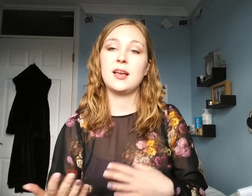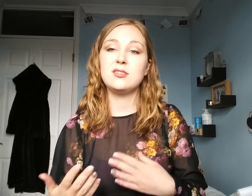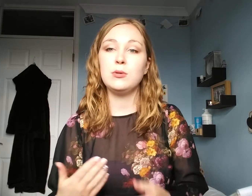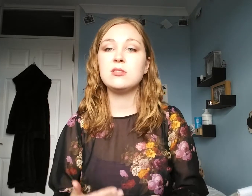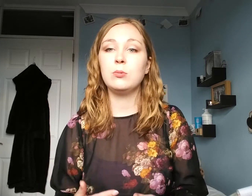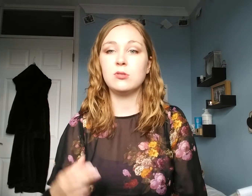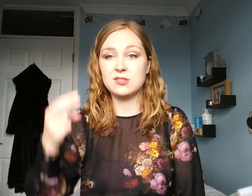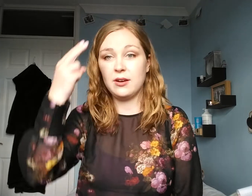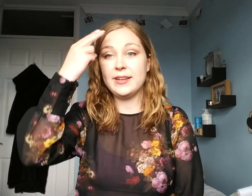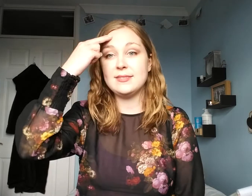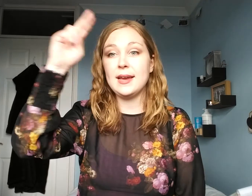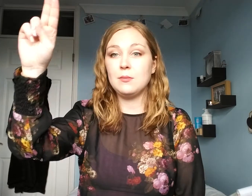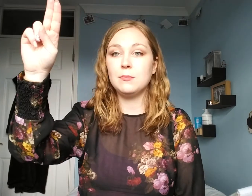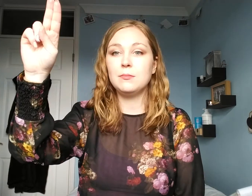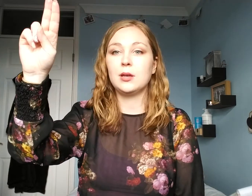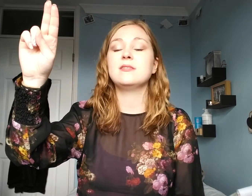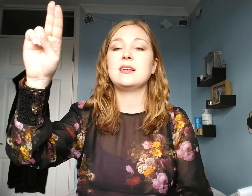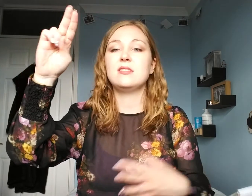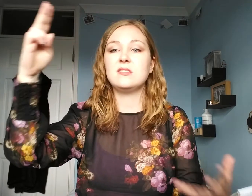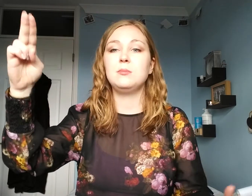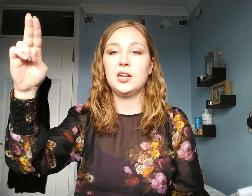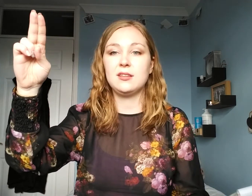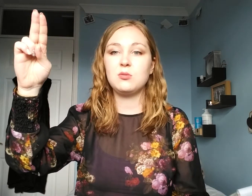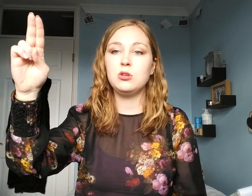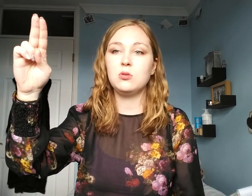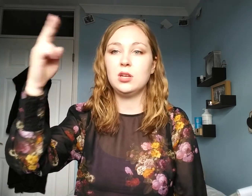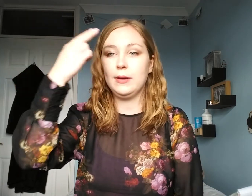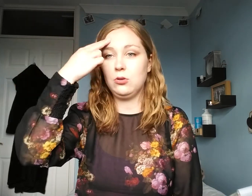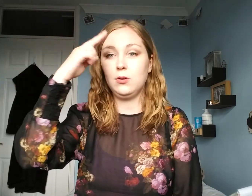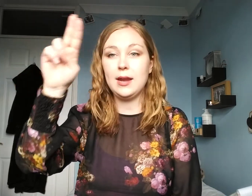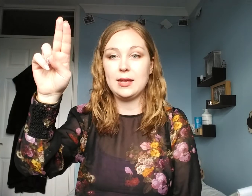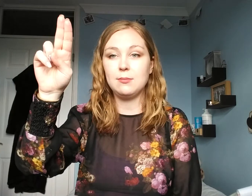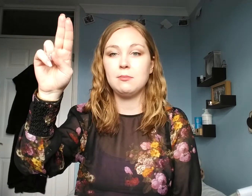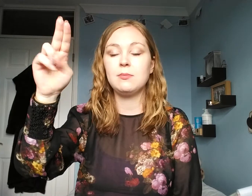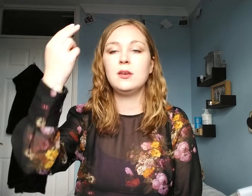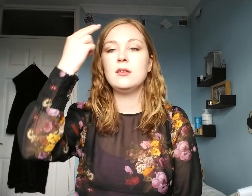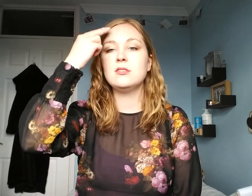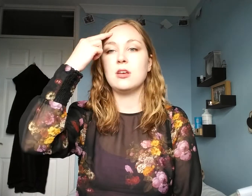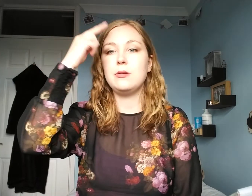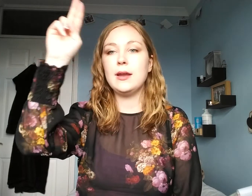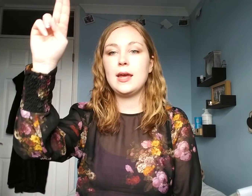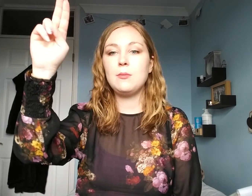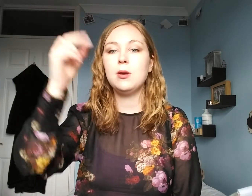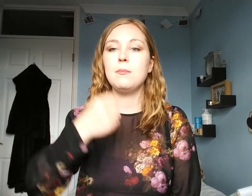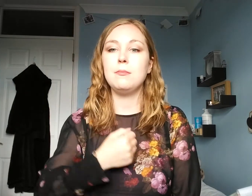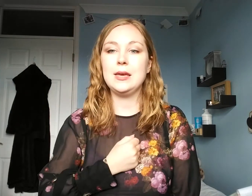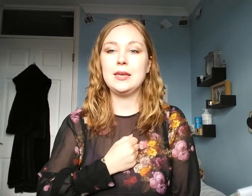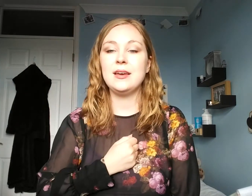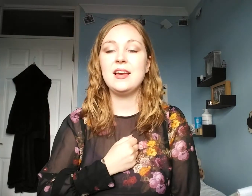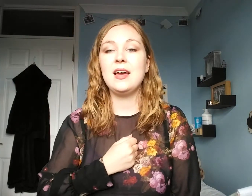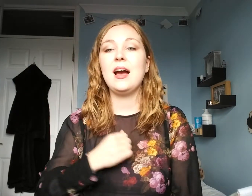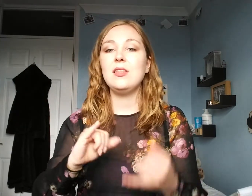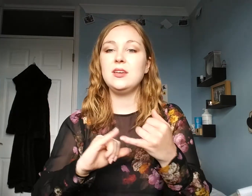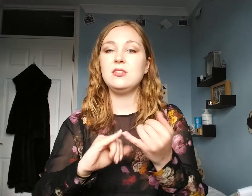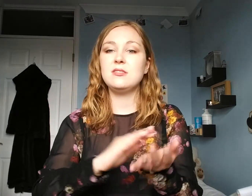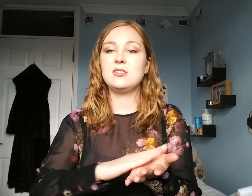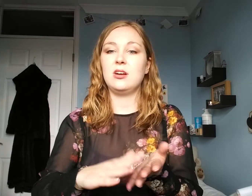case, the most important sign is name, because that's the subject. That's what you're talking about, your name. So, name, me. And then you'd sign